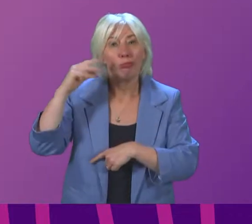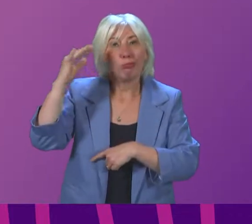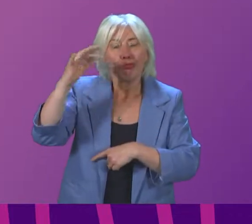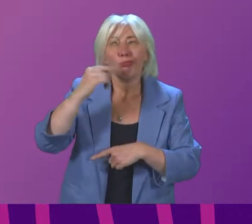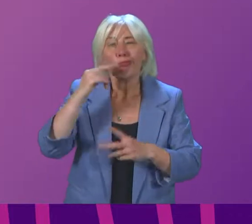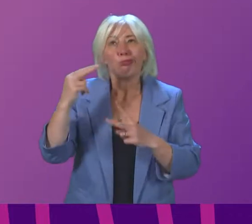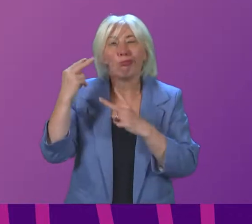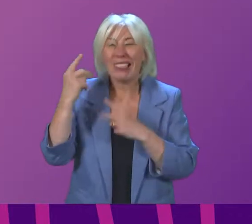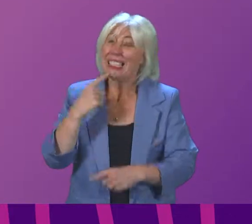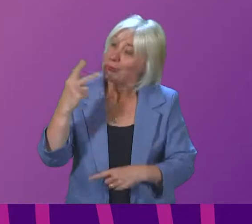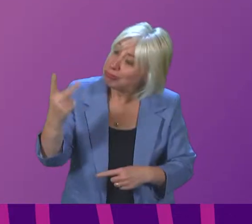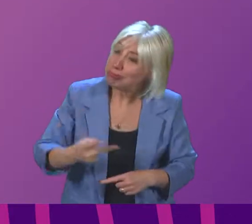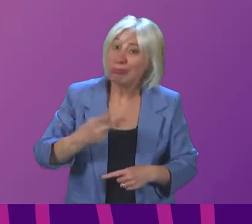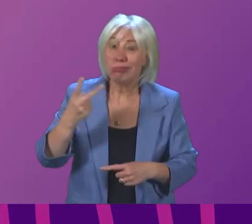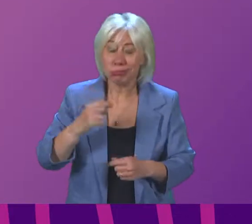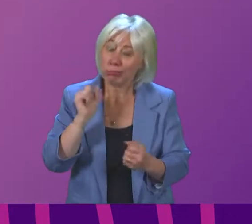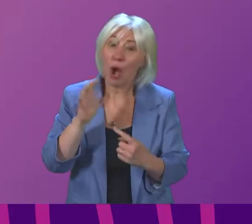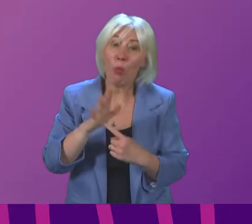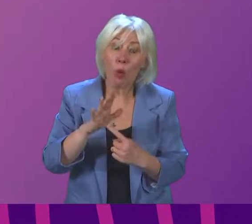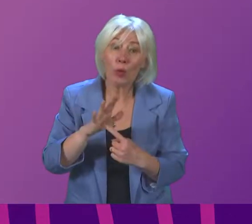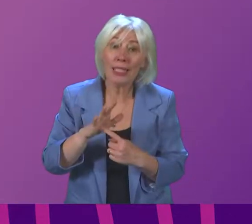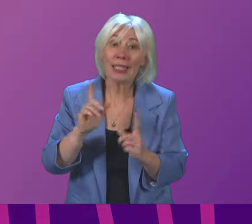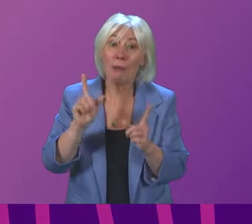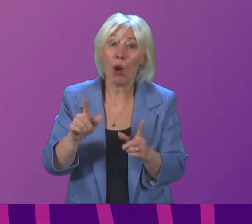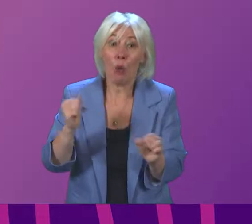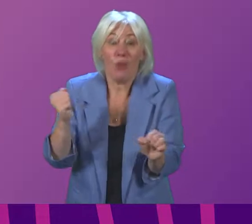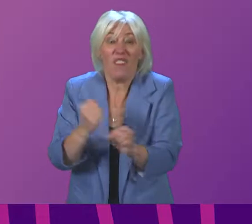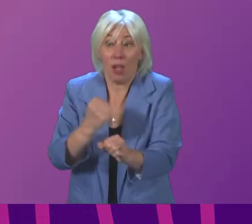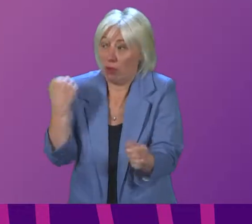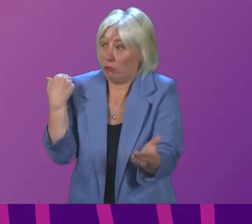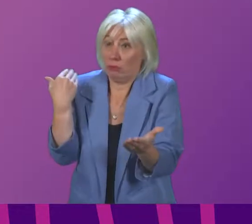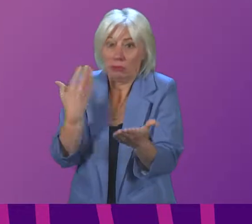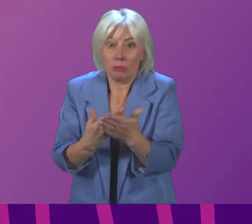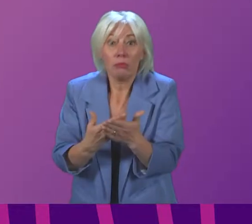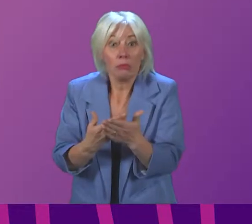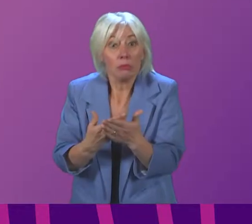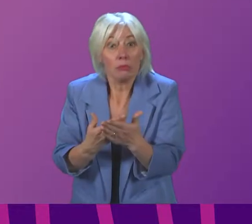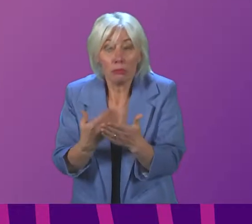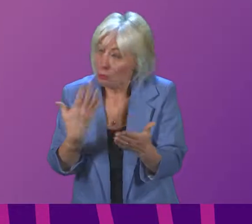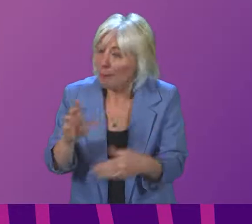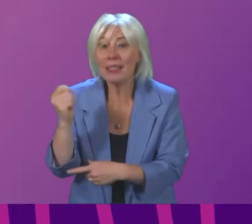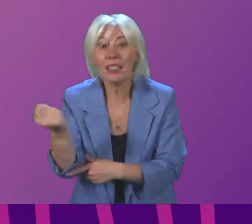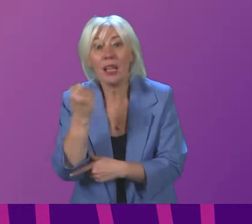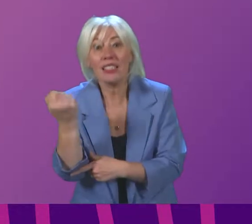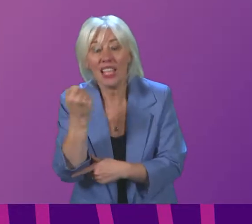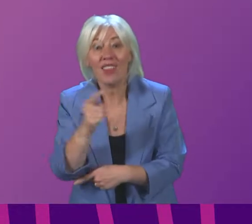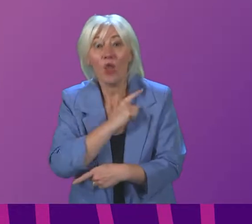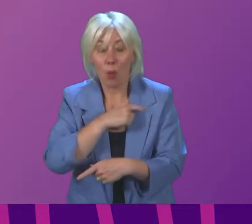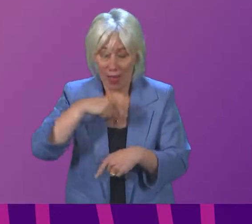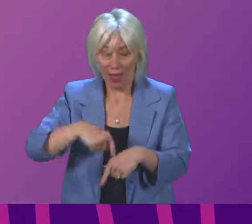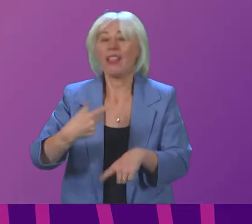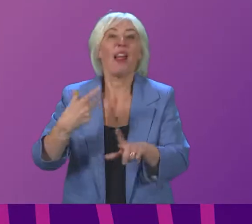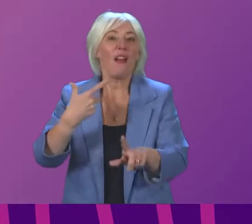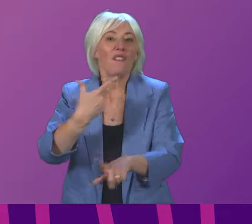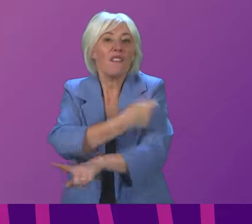as I keep saying, because it is important, that obviously what we have been doing up until now has been successful because our vaccination programme